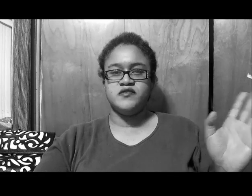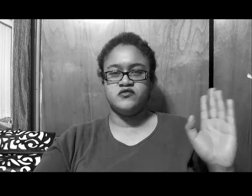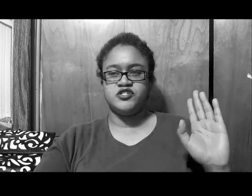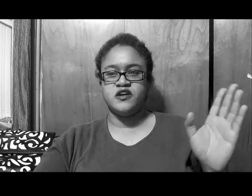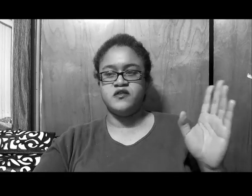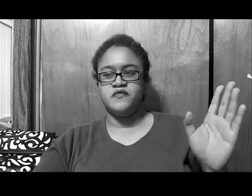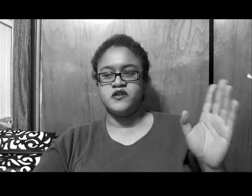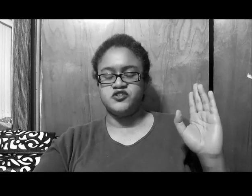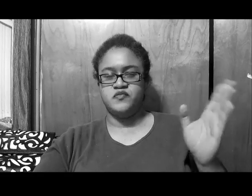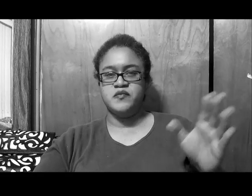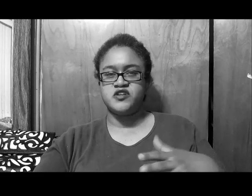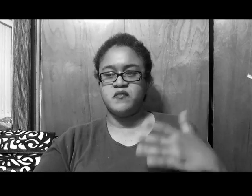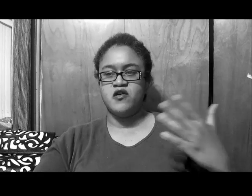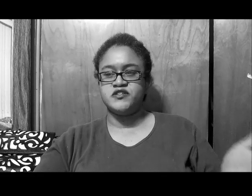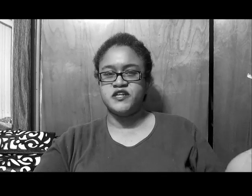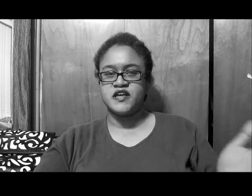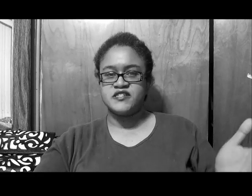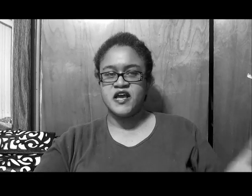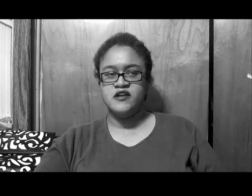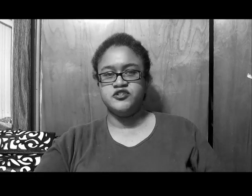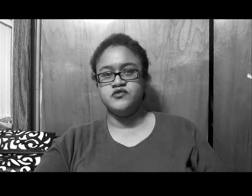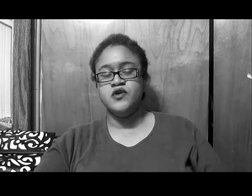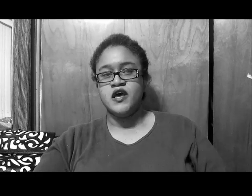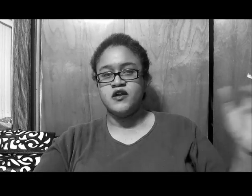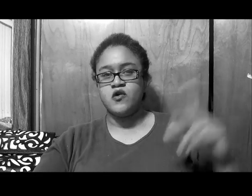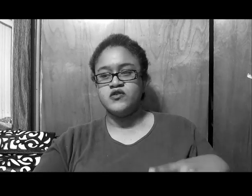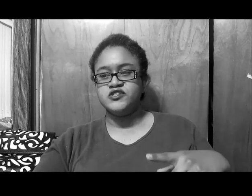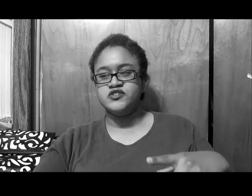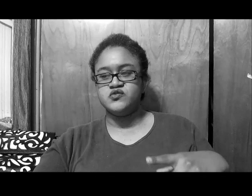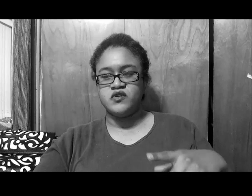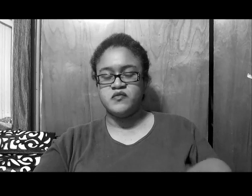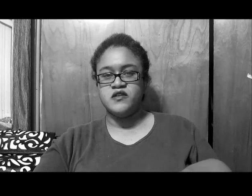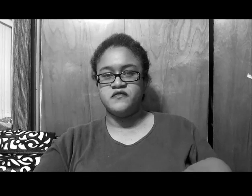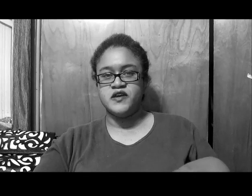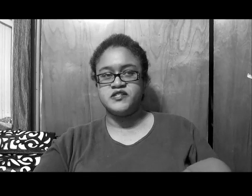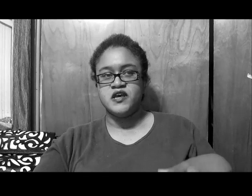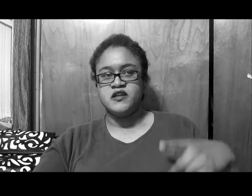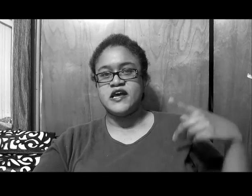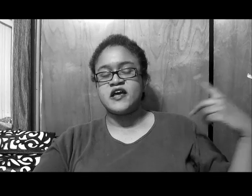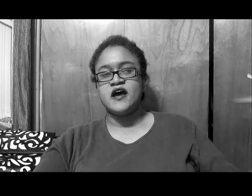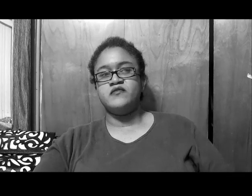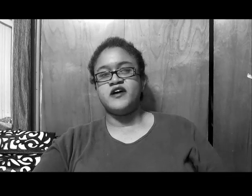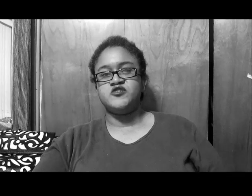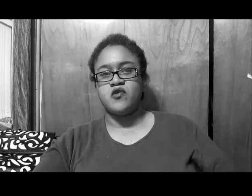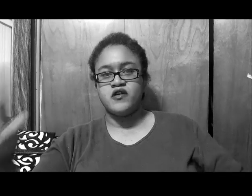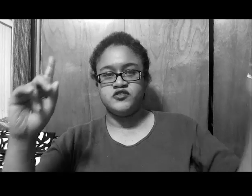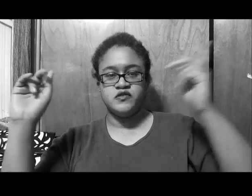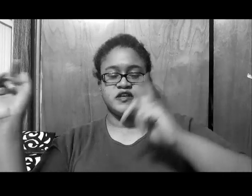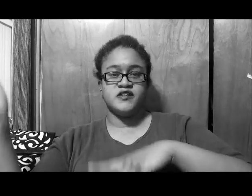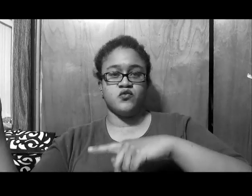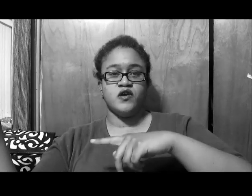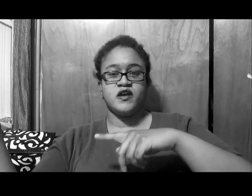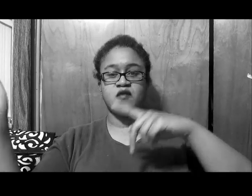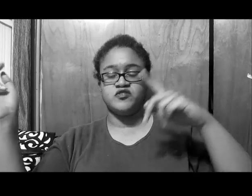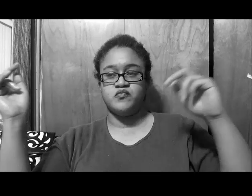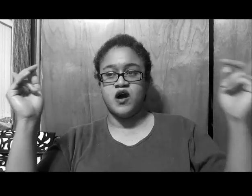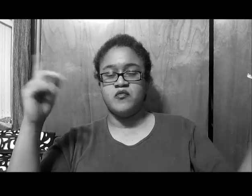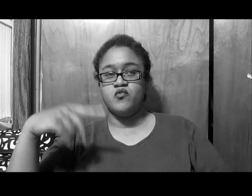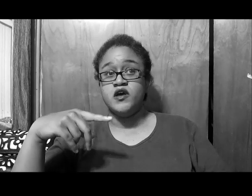it to no charity event, because, you people are talking about her stink ass attitude, and of course, this is one of the main events, that kind of like sprung to things, Greg having some problem with,